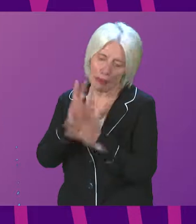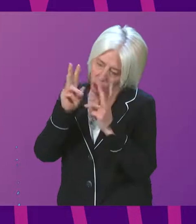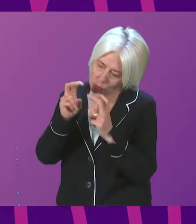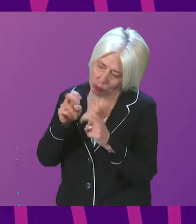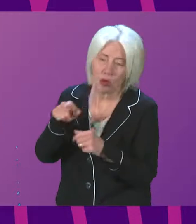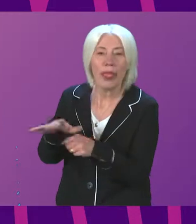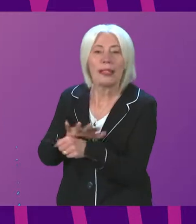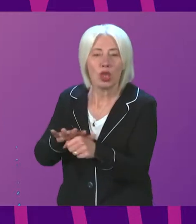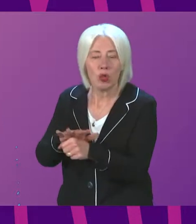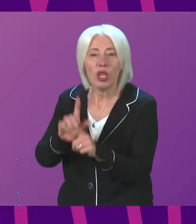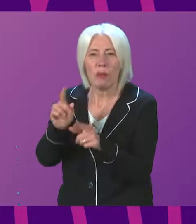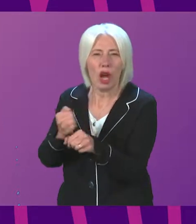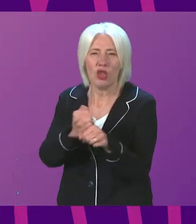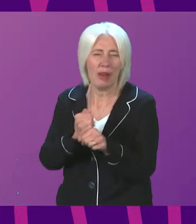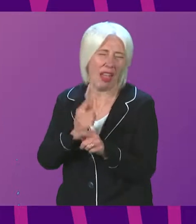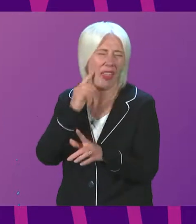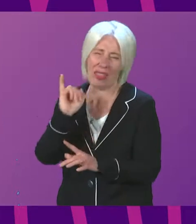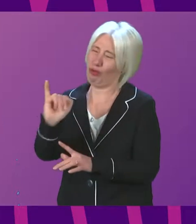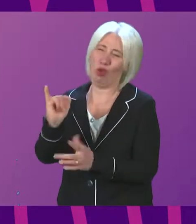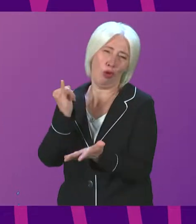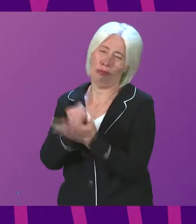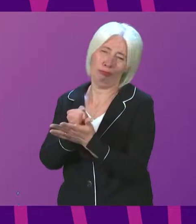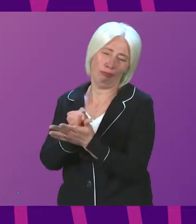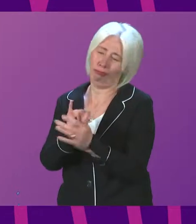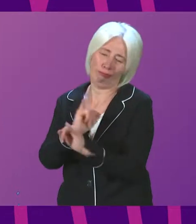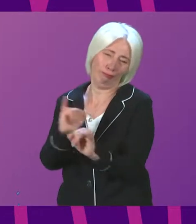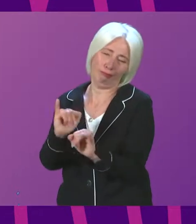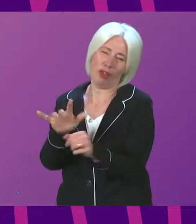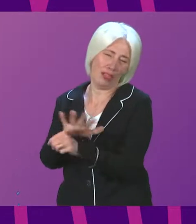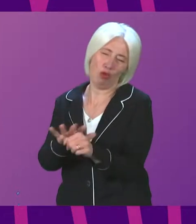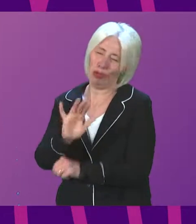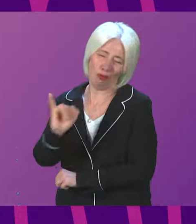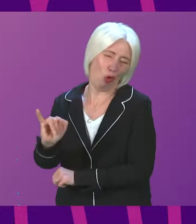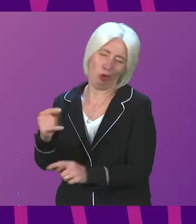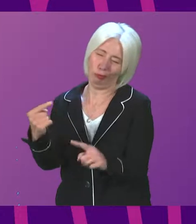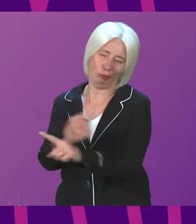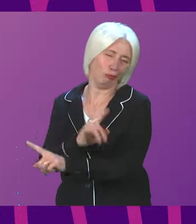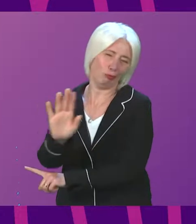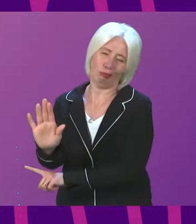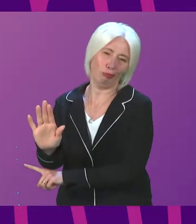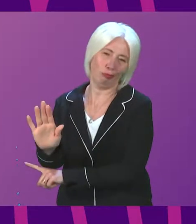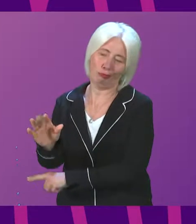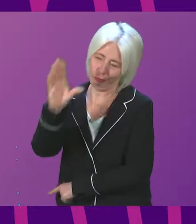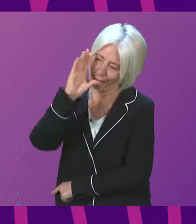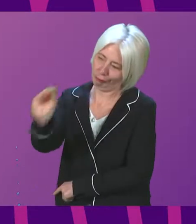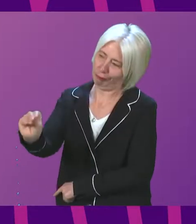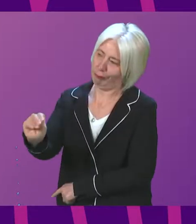happy to look into individual cases, but in general terms, that is a mischaracterisation of the position. And I point out to Douglas